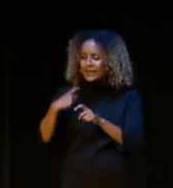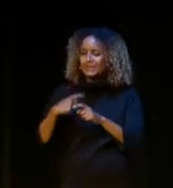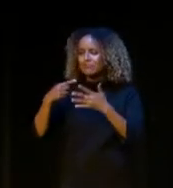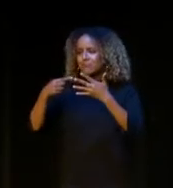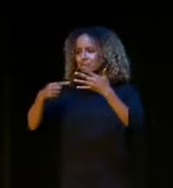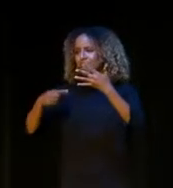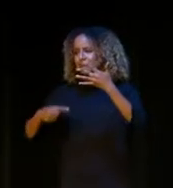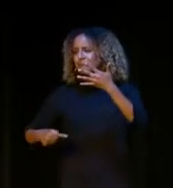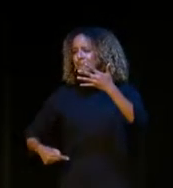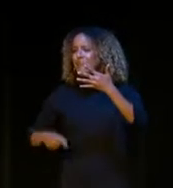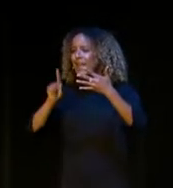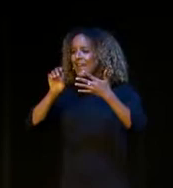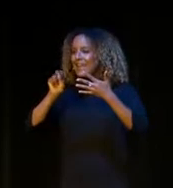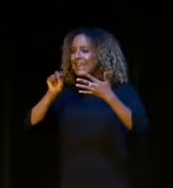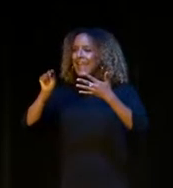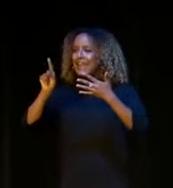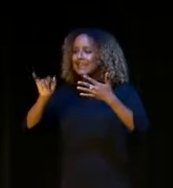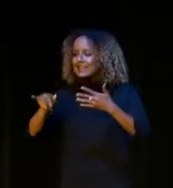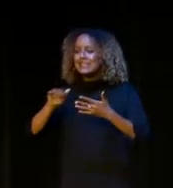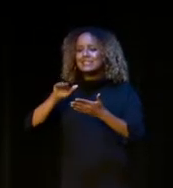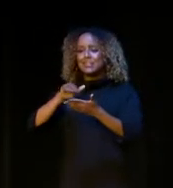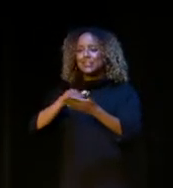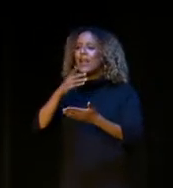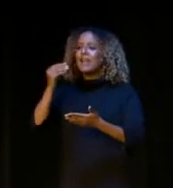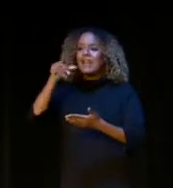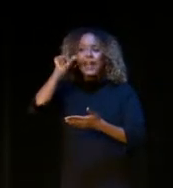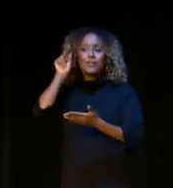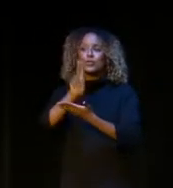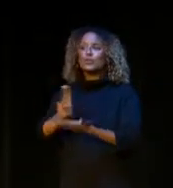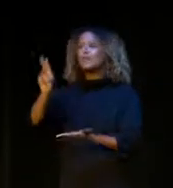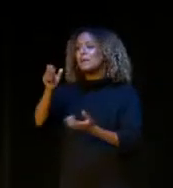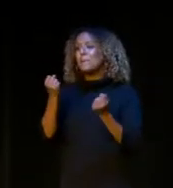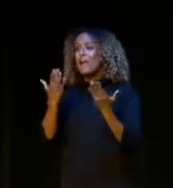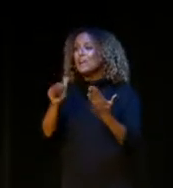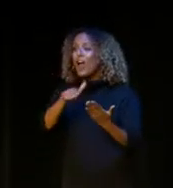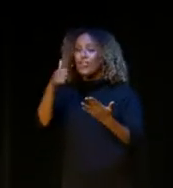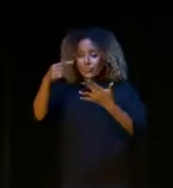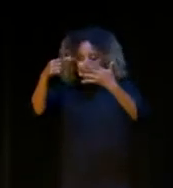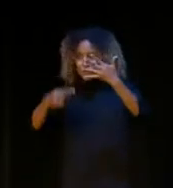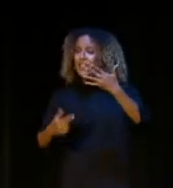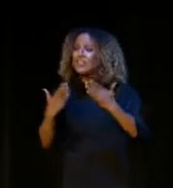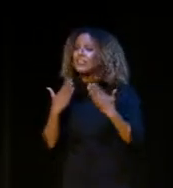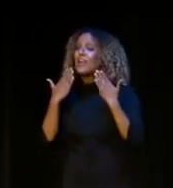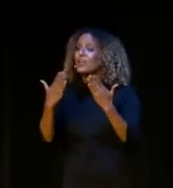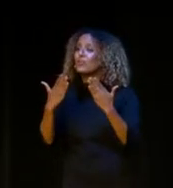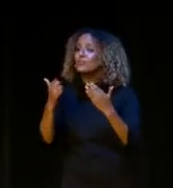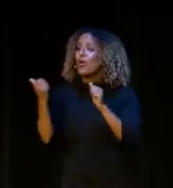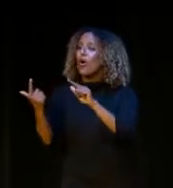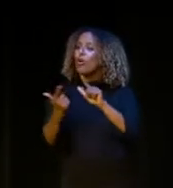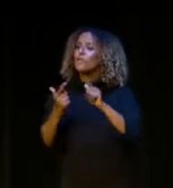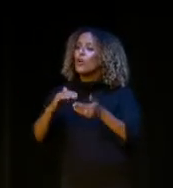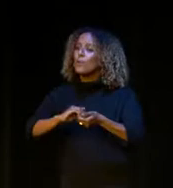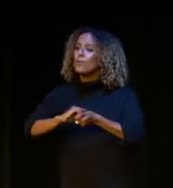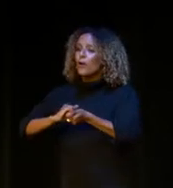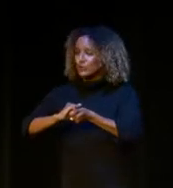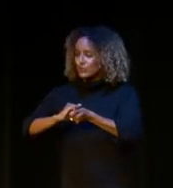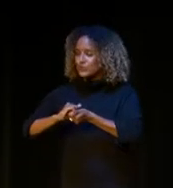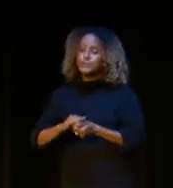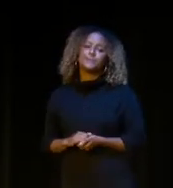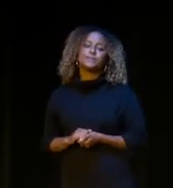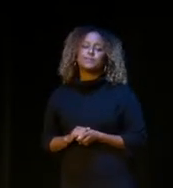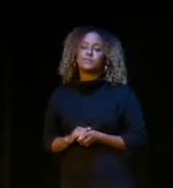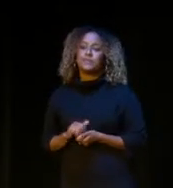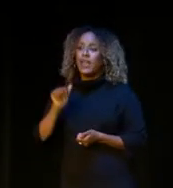and the Kennedy Center, and Gallaudet University, and many others. So thank you very much to all of our partners. So